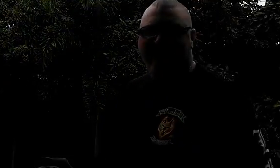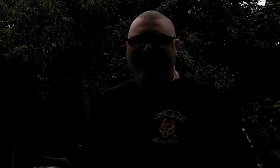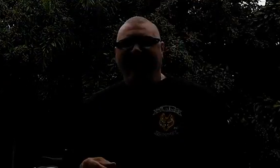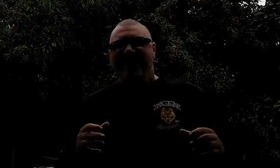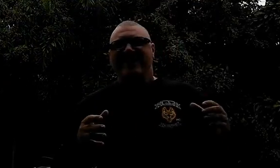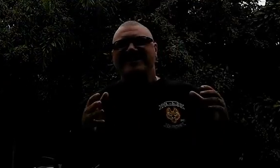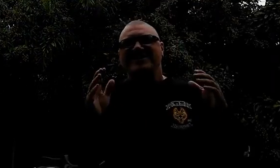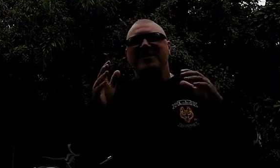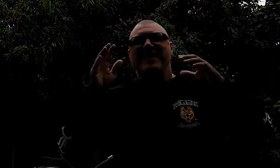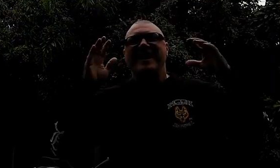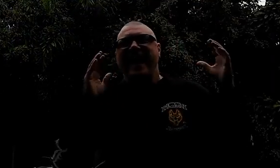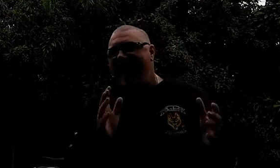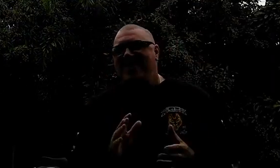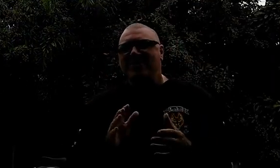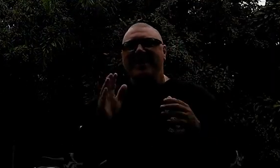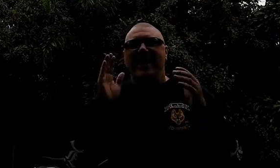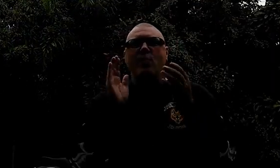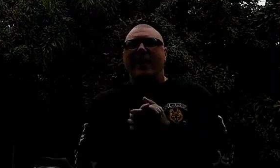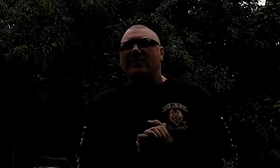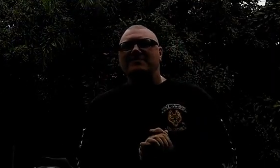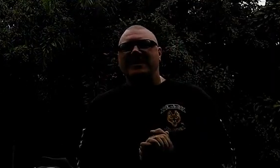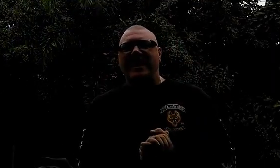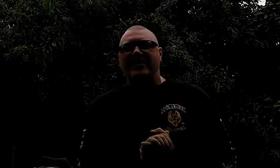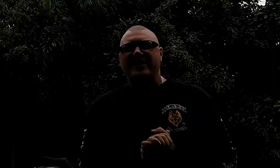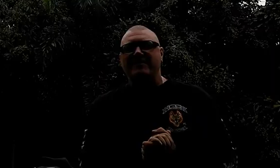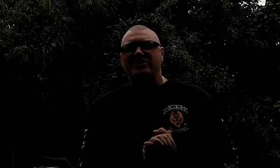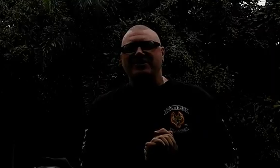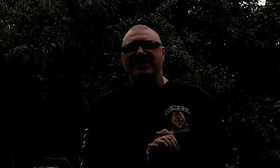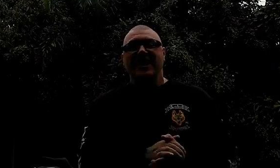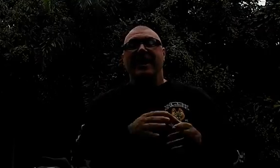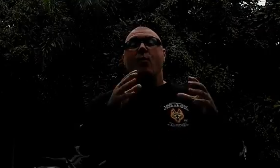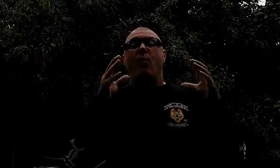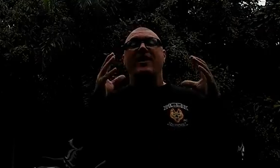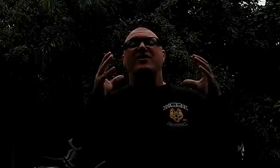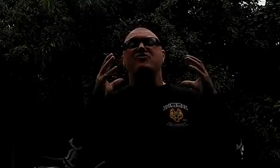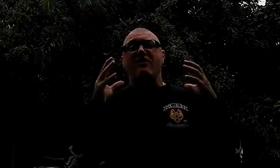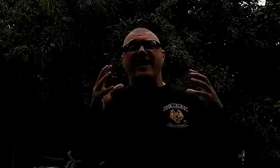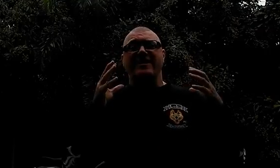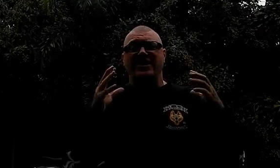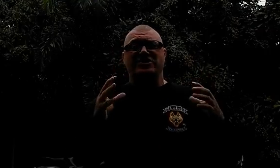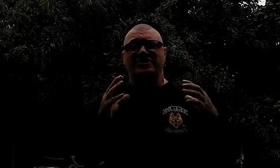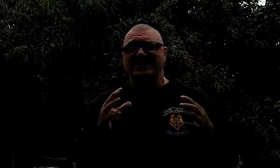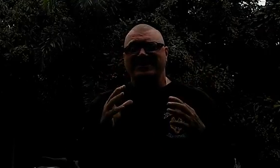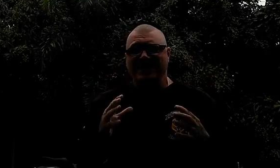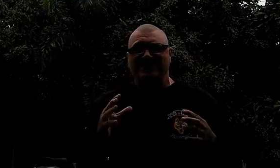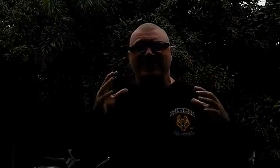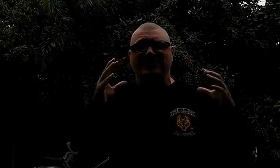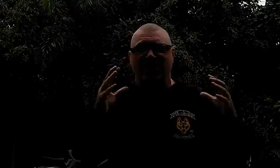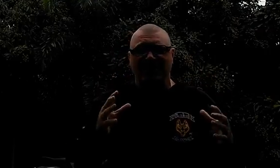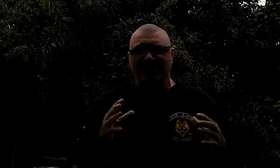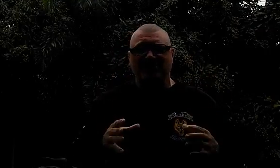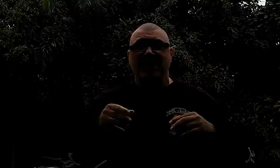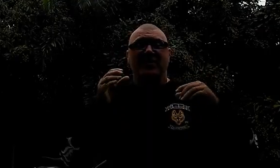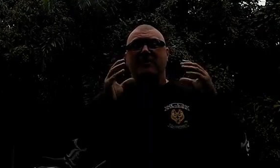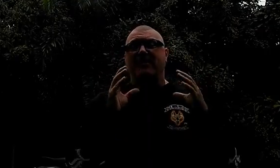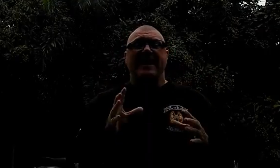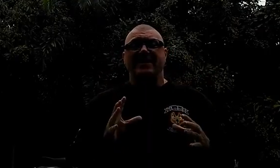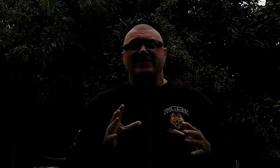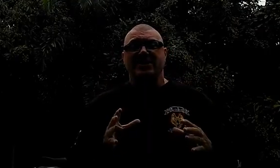Hey guys, Kez Kuba here. How you doing and welcome to K9 Commissions. Now what a great niche this is, the dog niche, the pet niche.